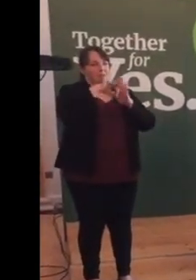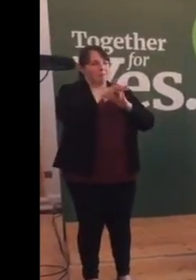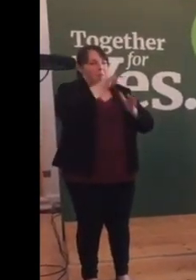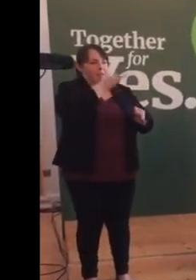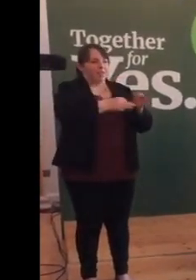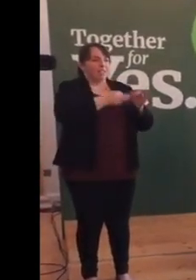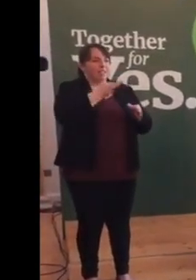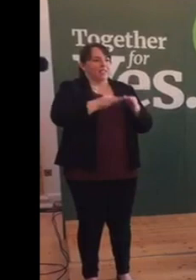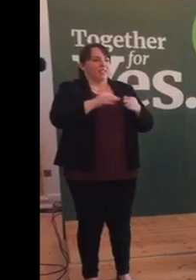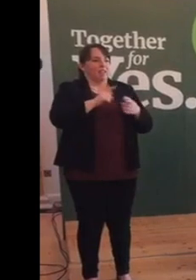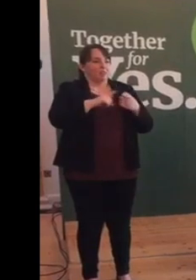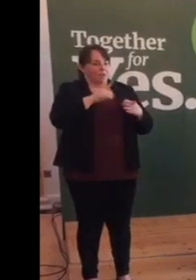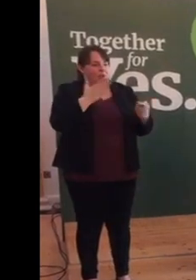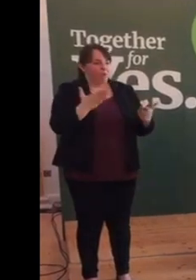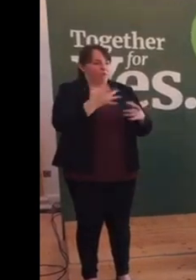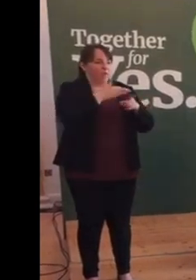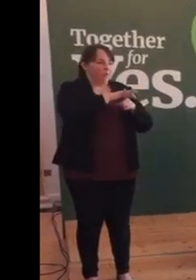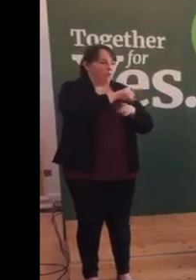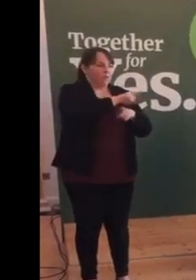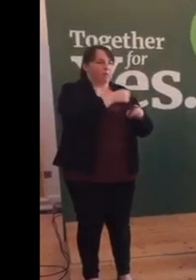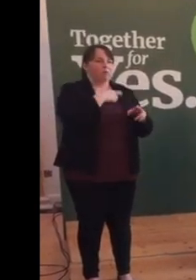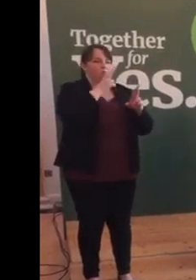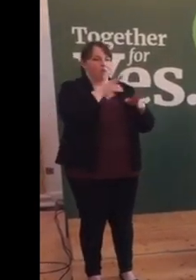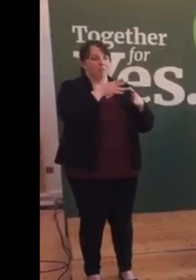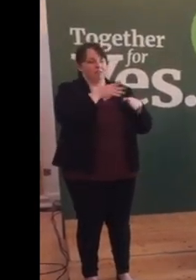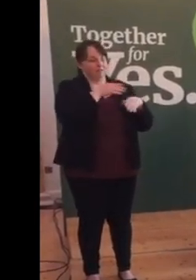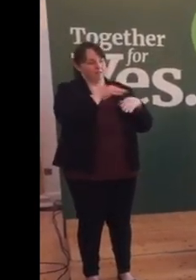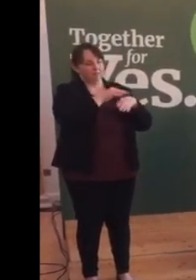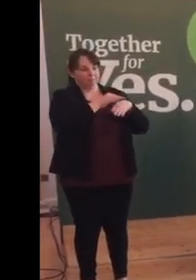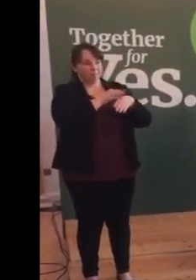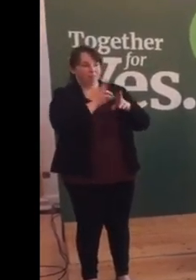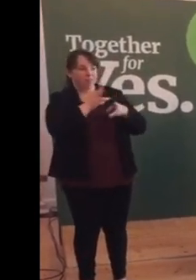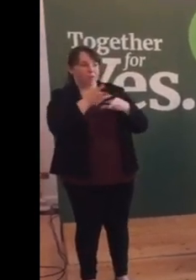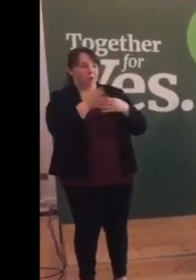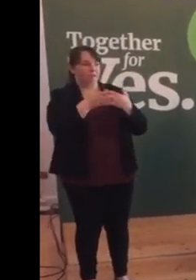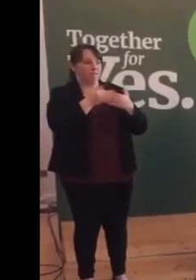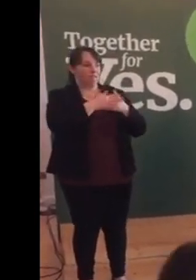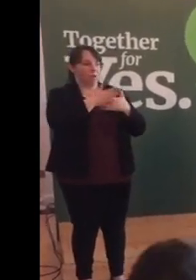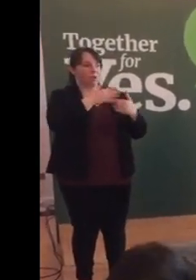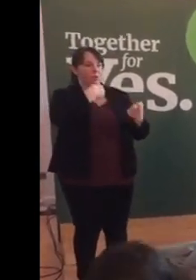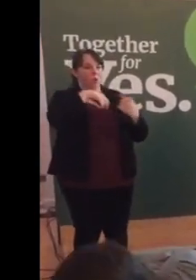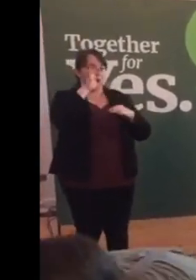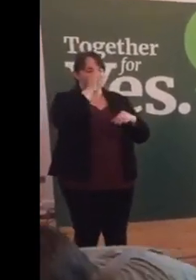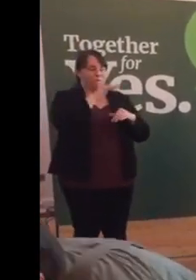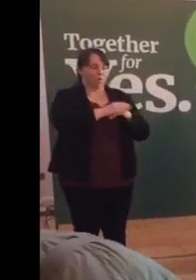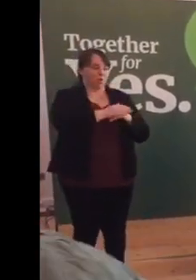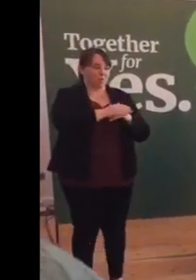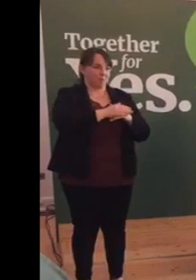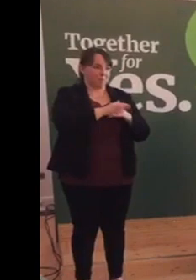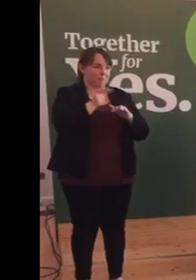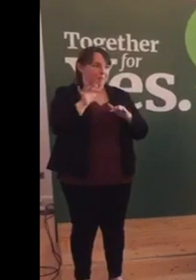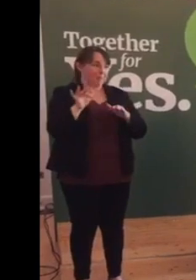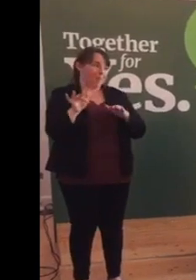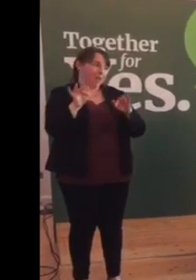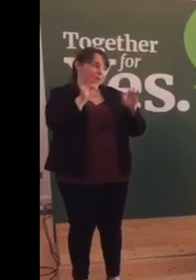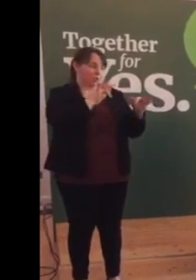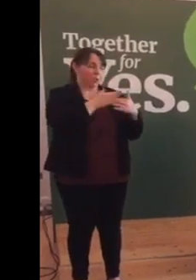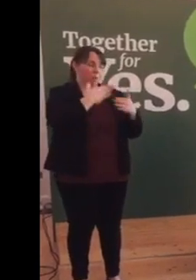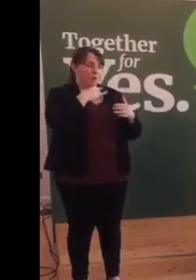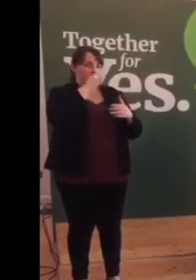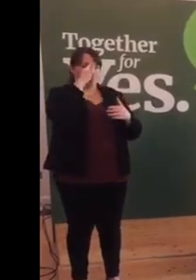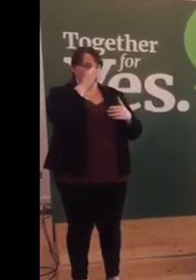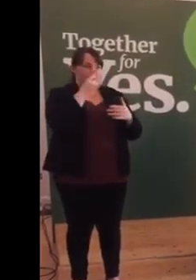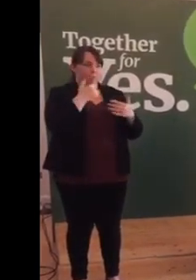influence them in right direction for what we're looking for after what I hope will be the